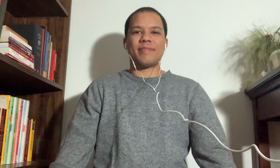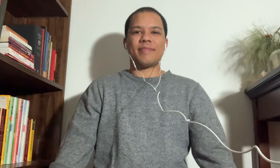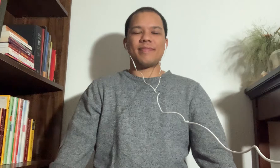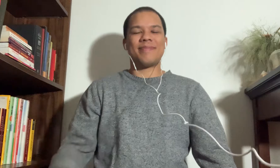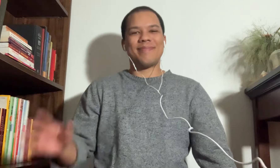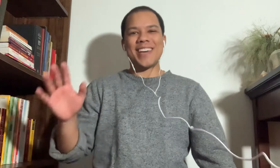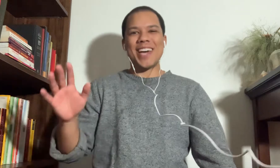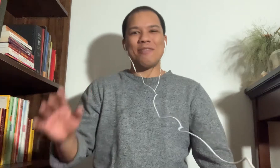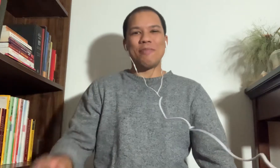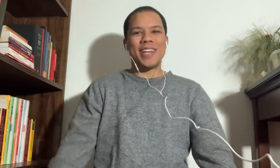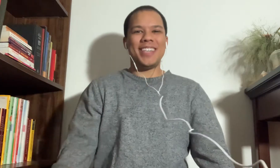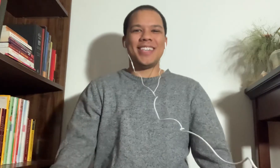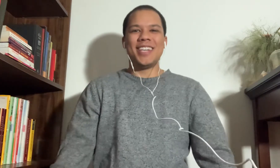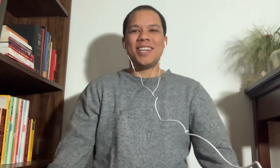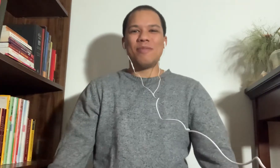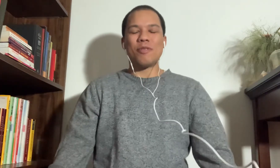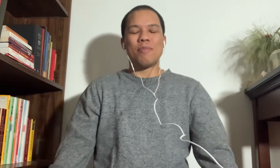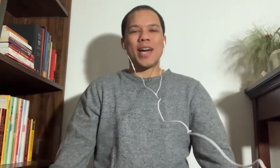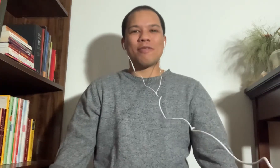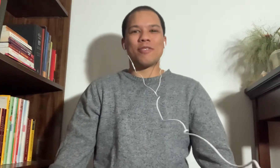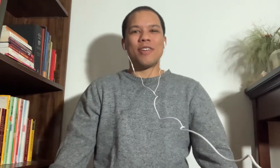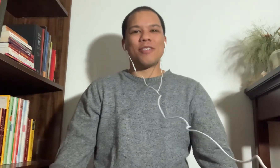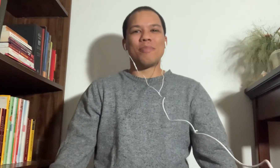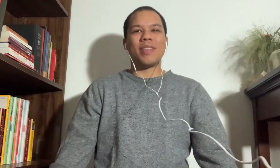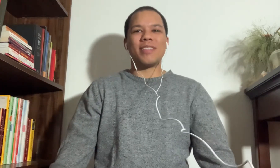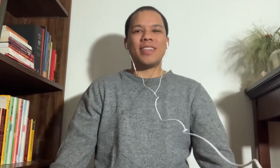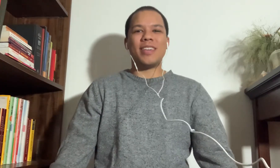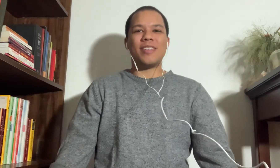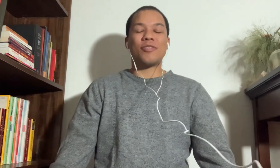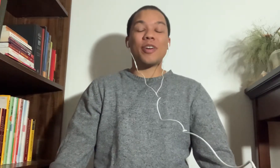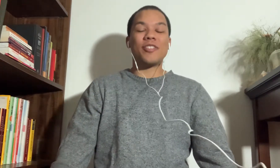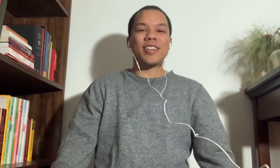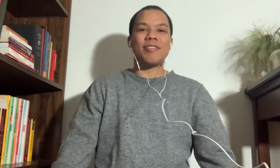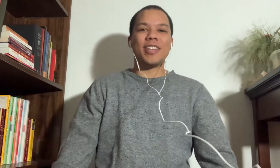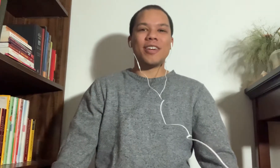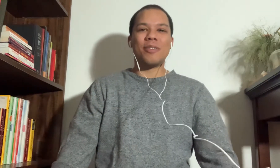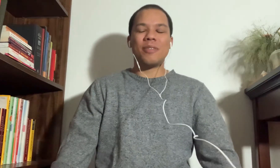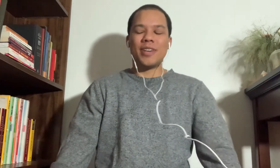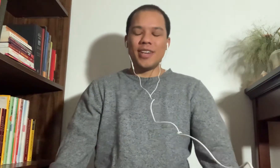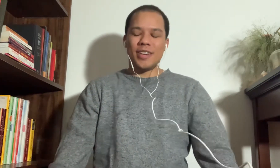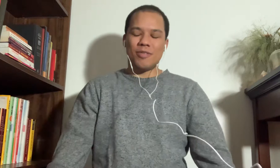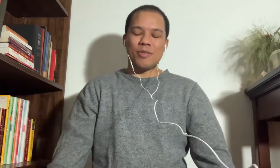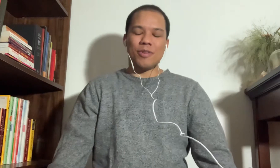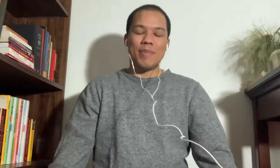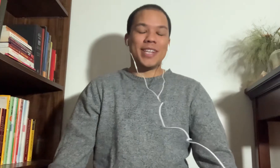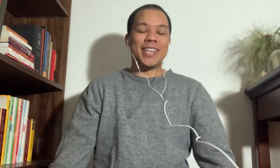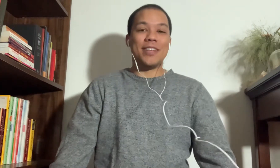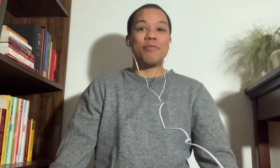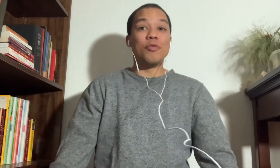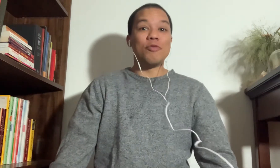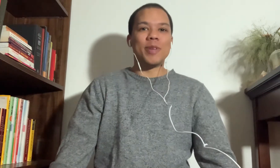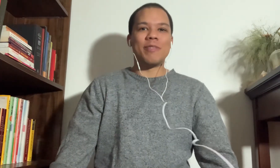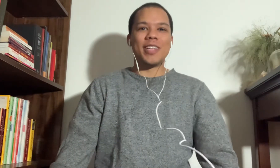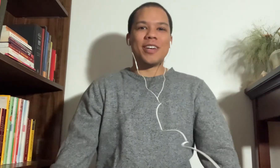Hi everybody, welcome back for another monthly stretching video or meditative movement video.